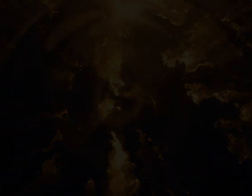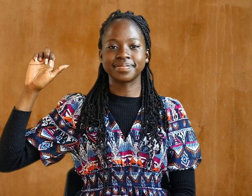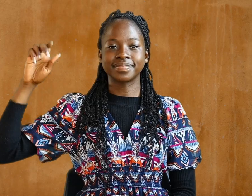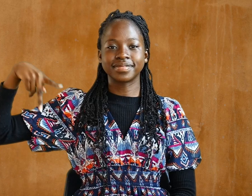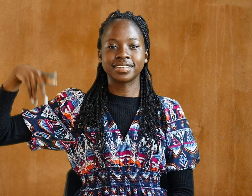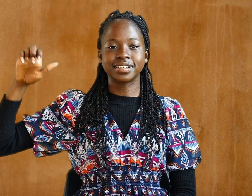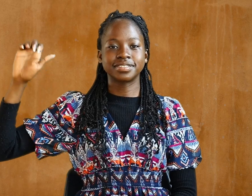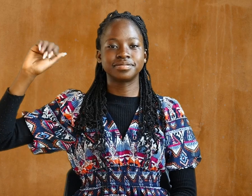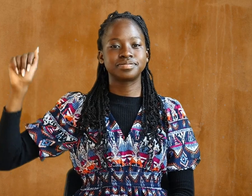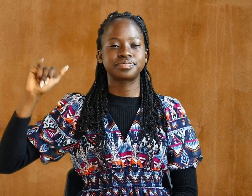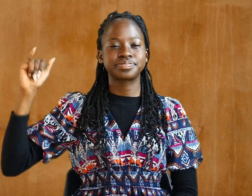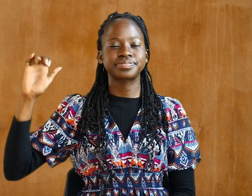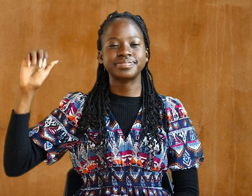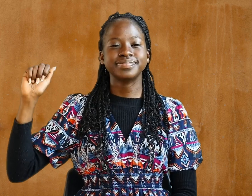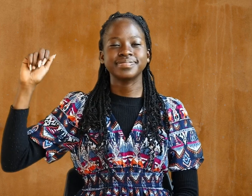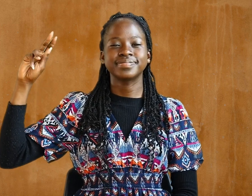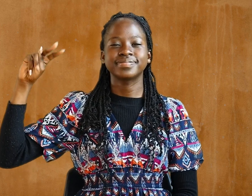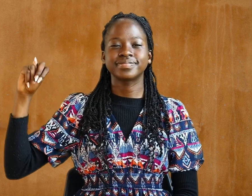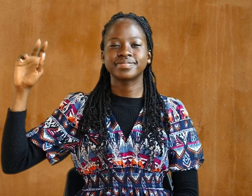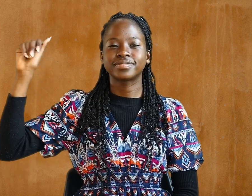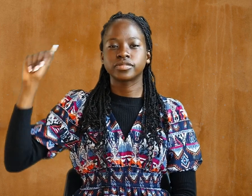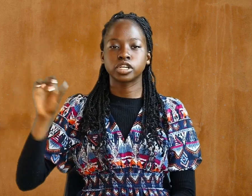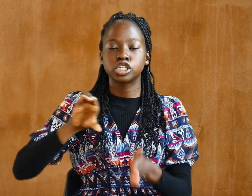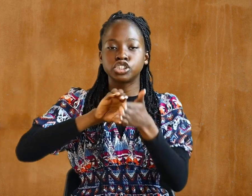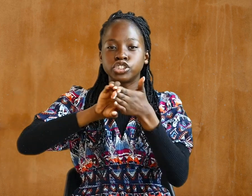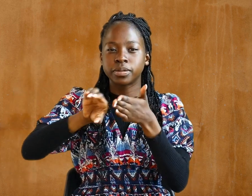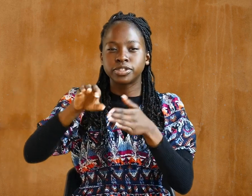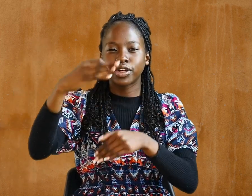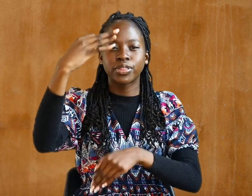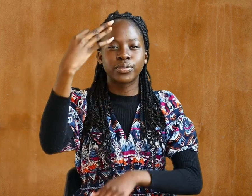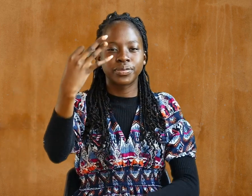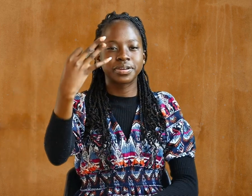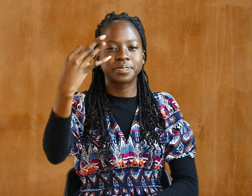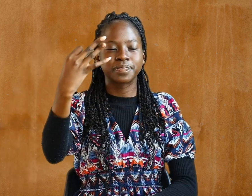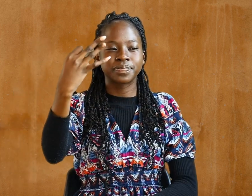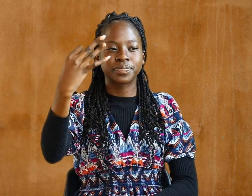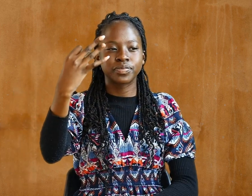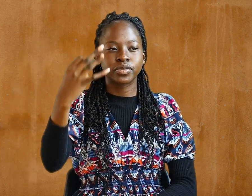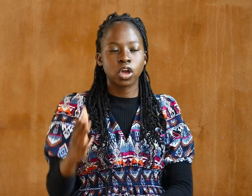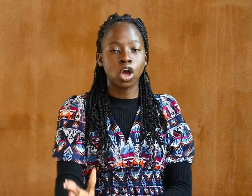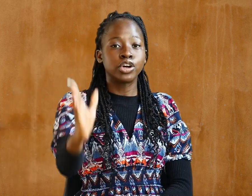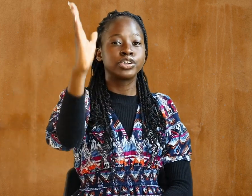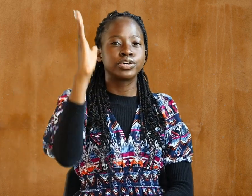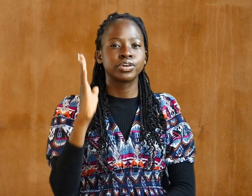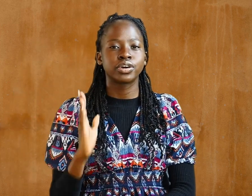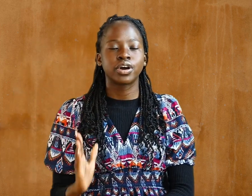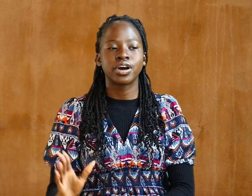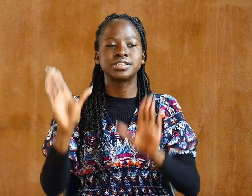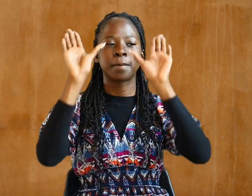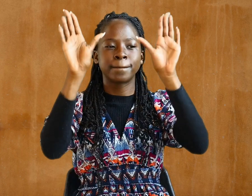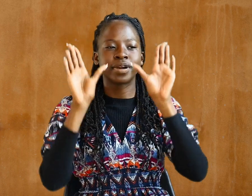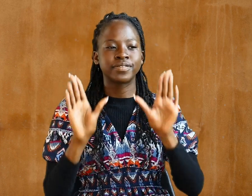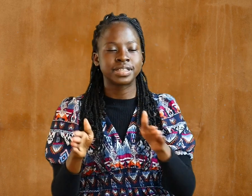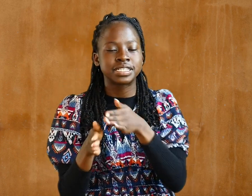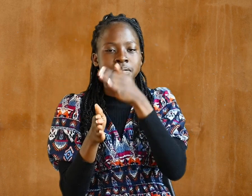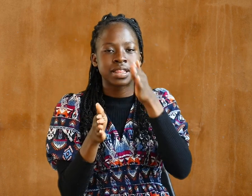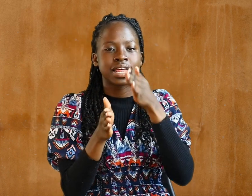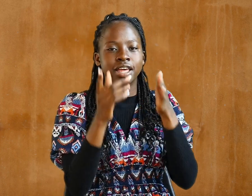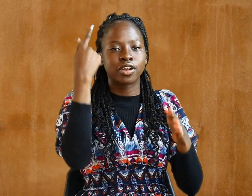Ephesians chapter 3 God's Marvelous Plan